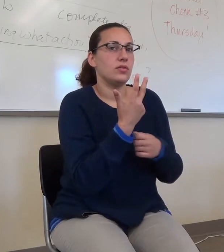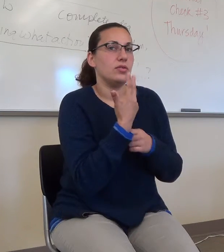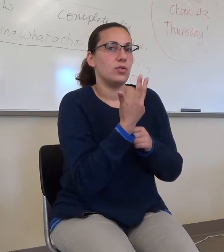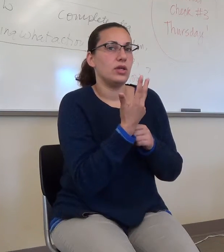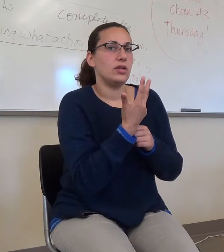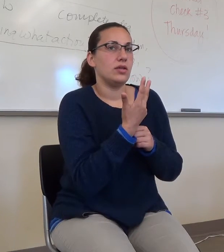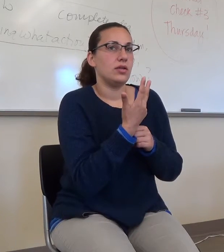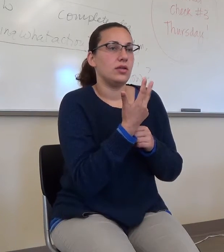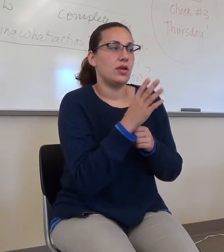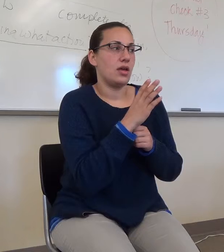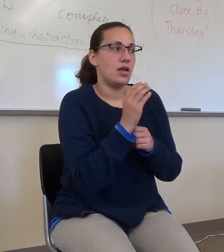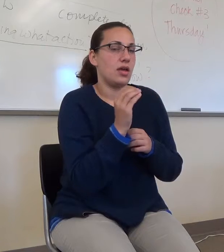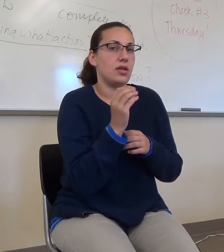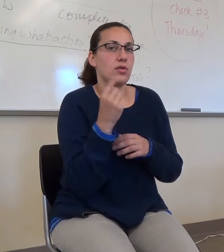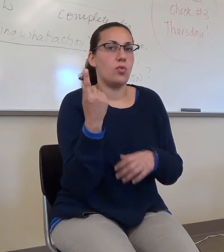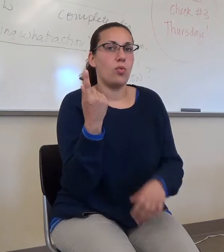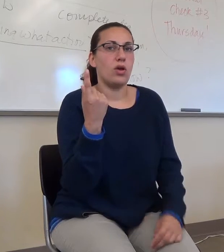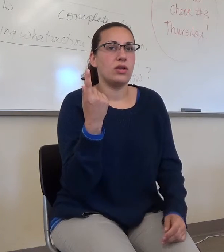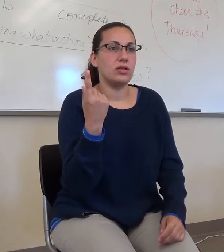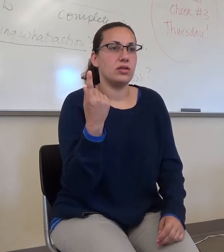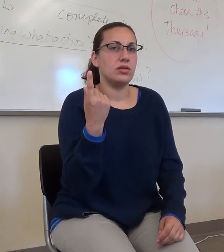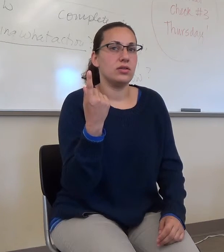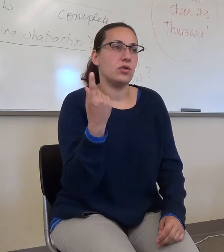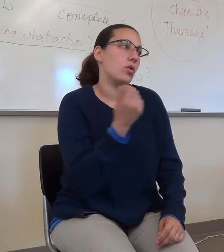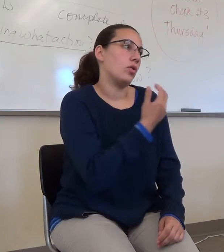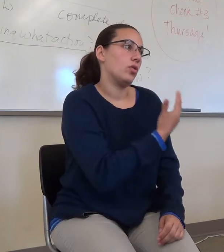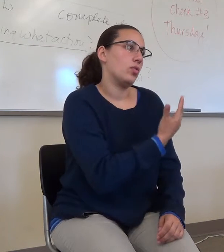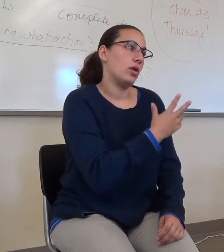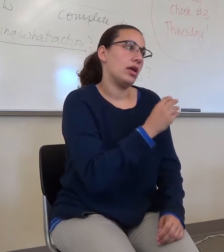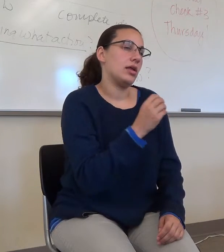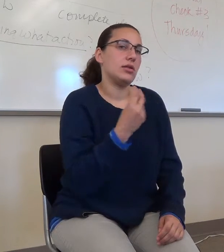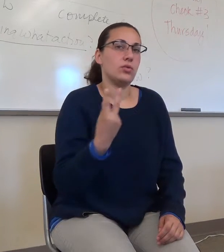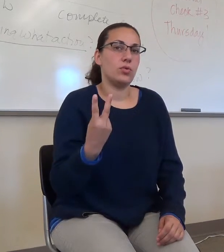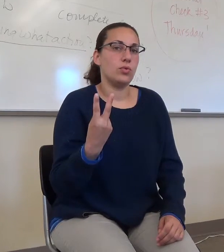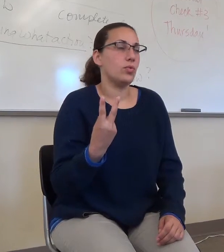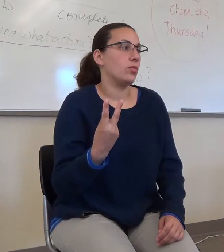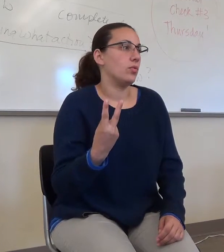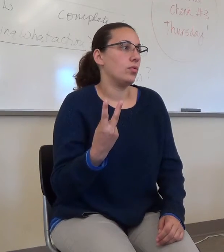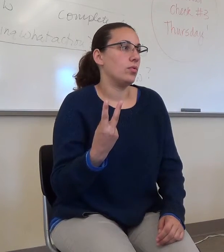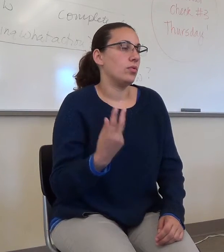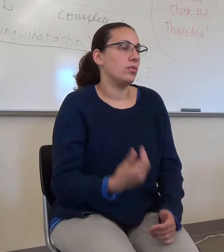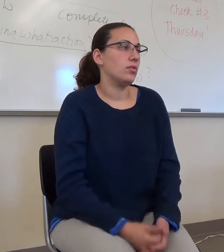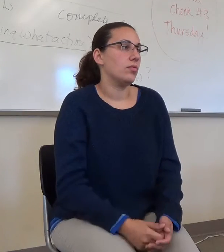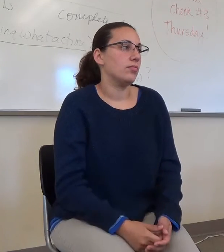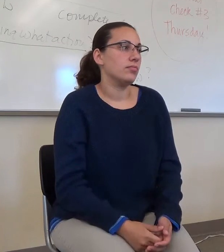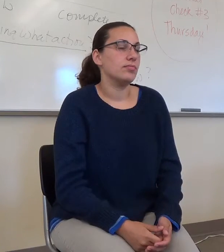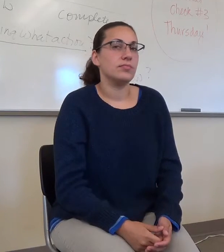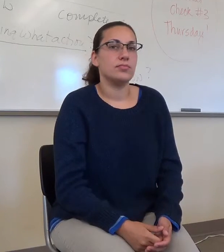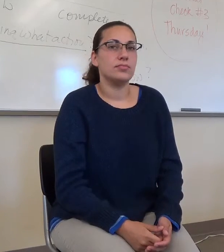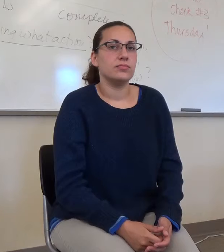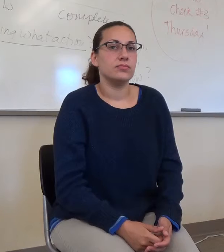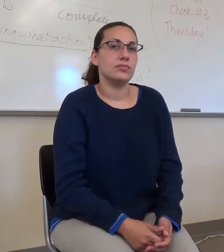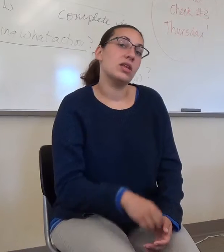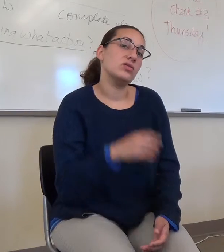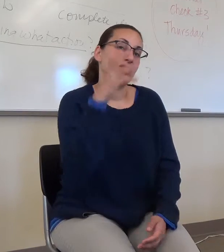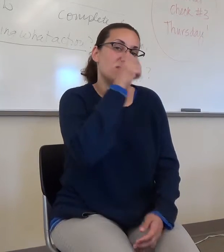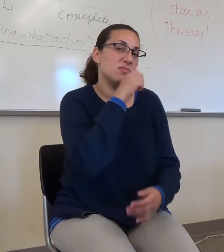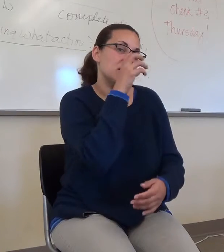Three and one, or three and two. Because that, that's what I'm saying is the such